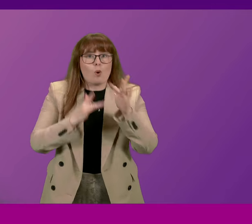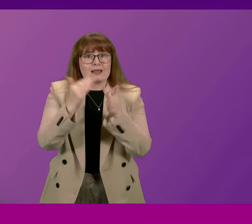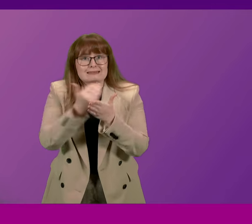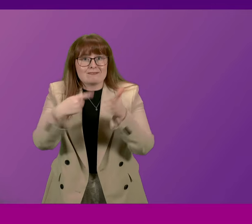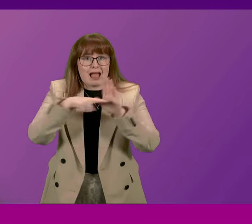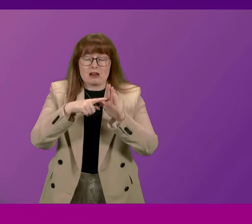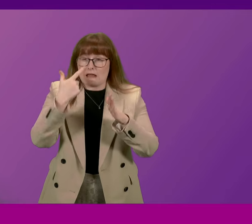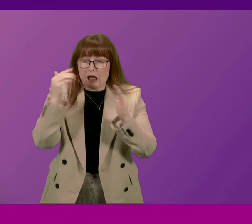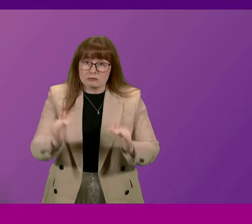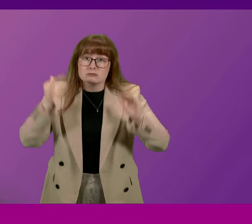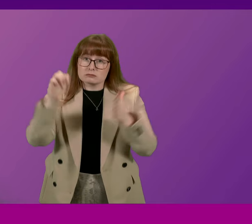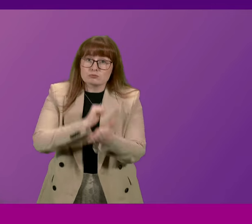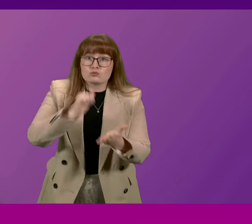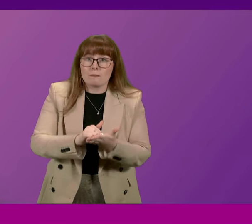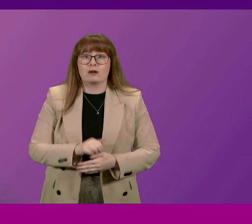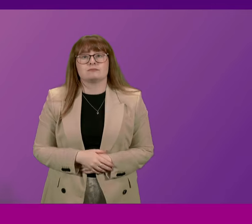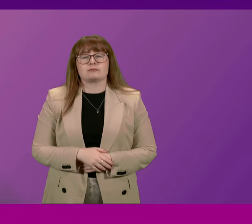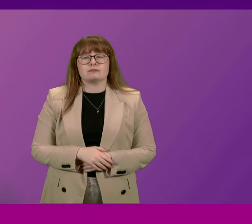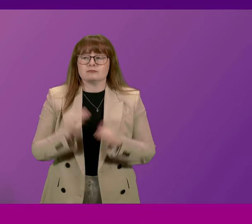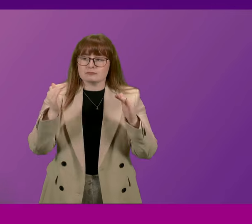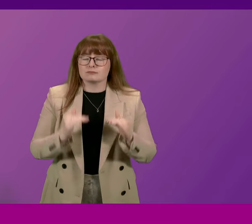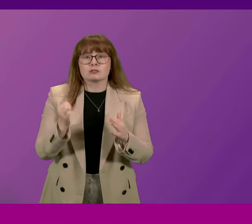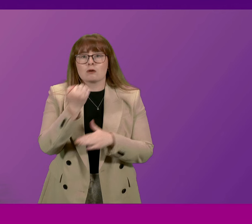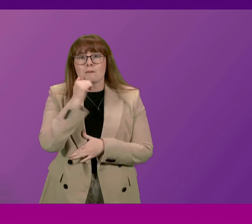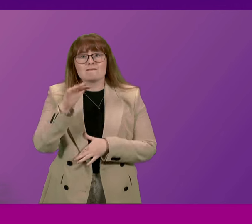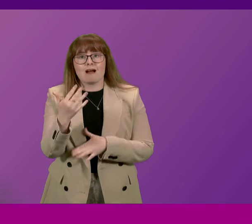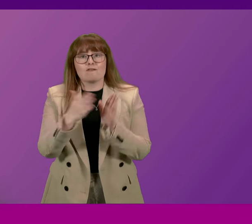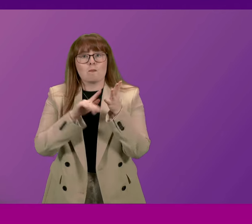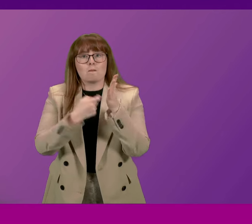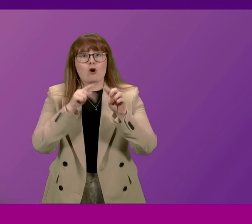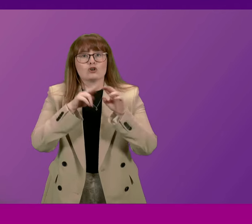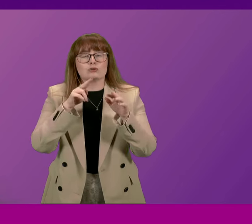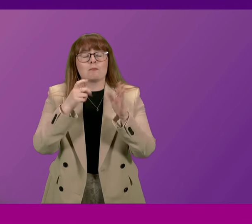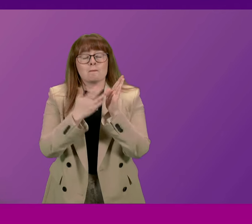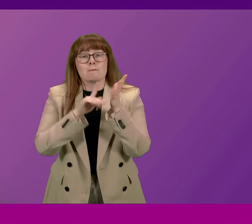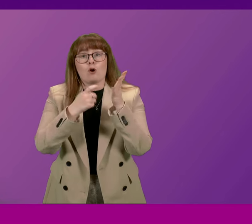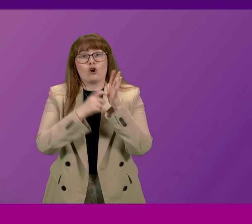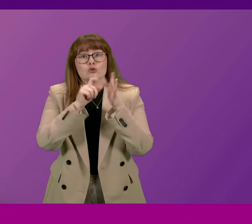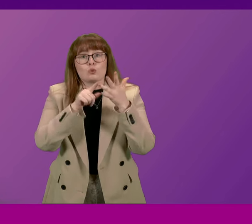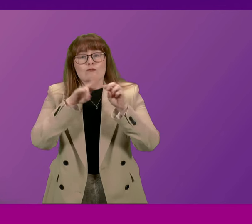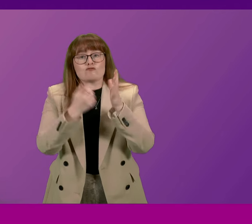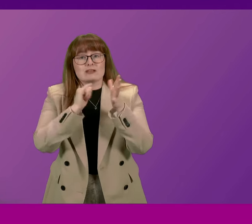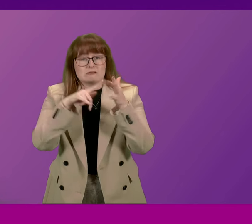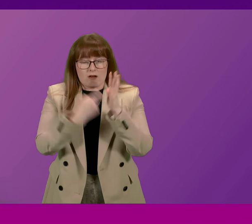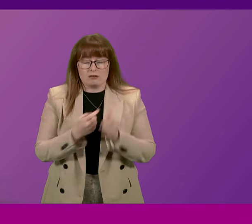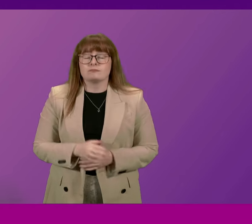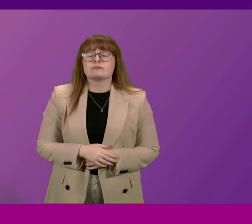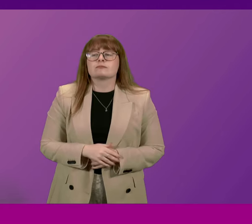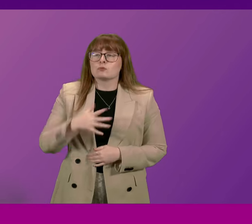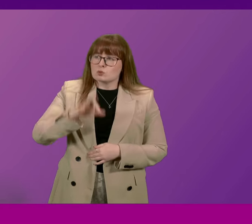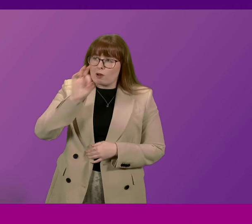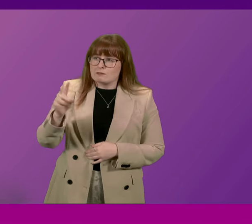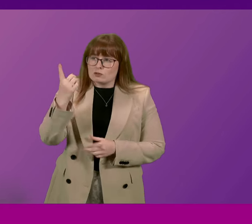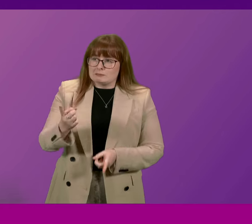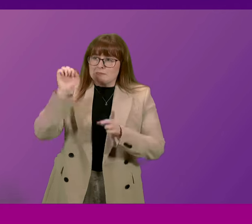people safe online. Thank you. Question number five, Myrtle Fraser. Thank you, President of the to ask the First Minister what the Scottish